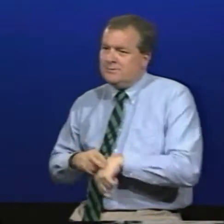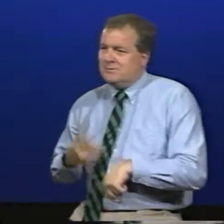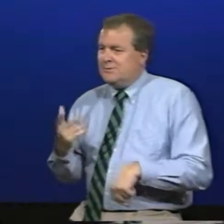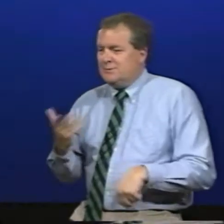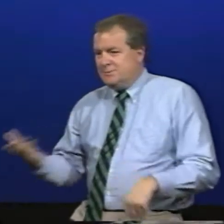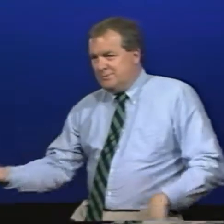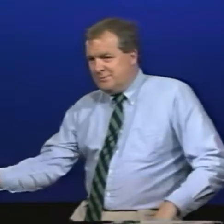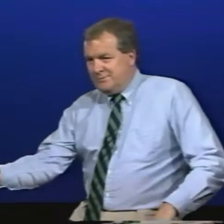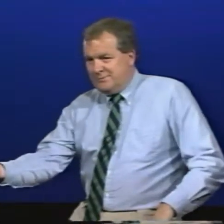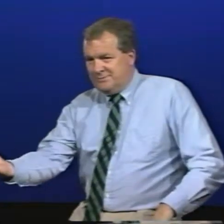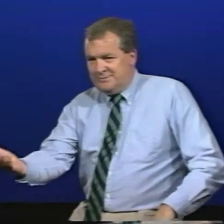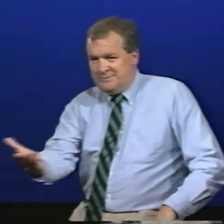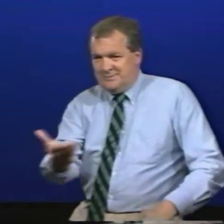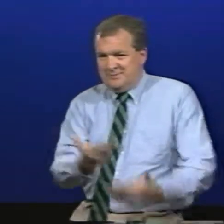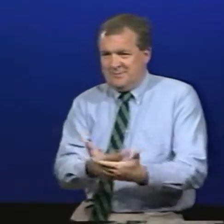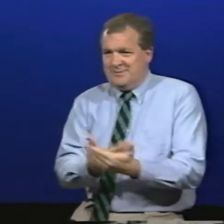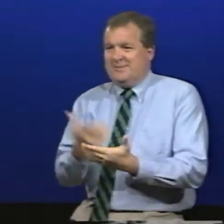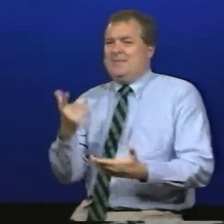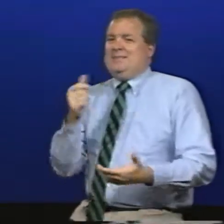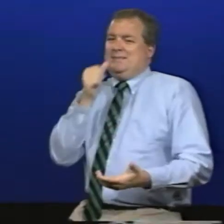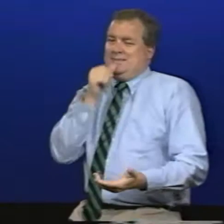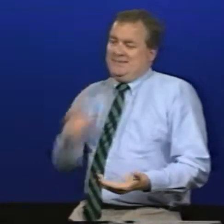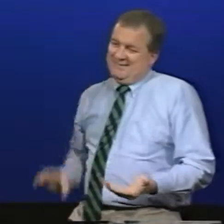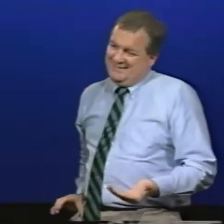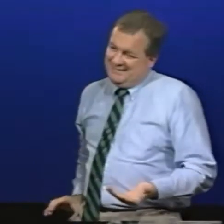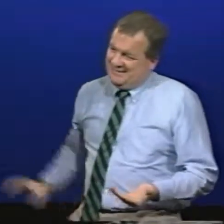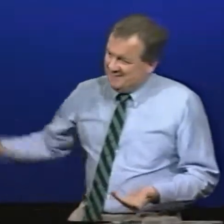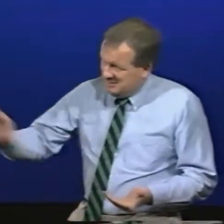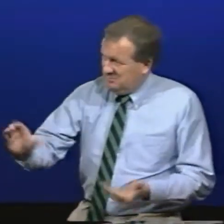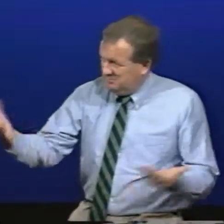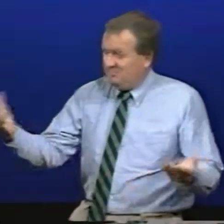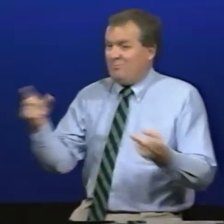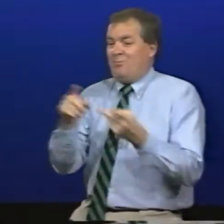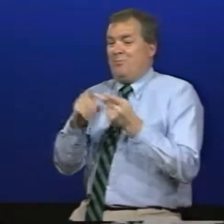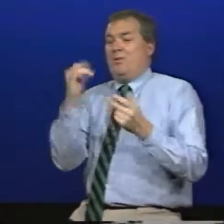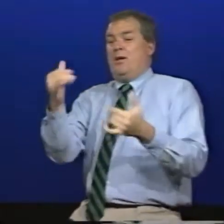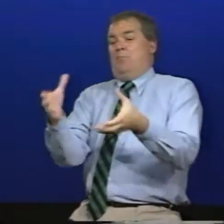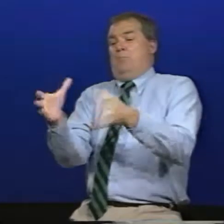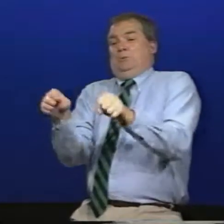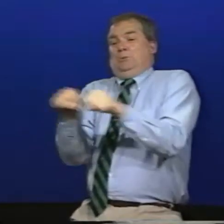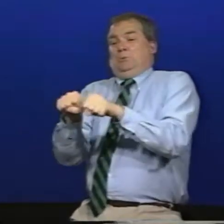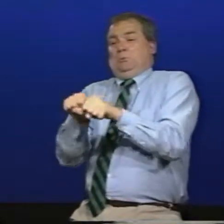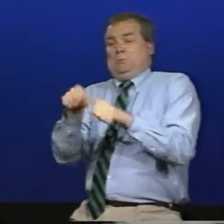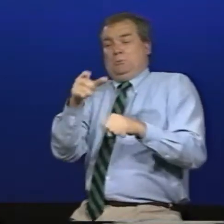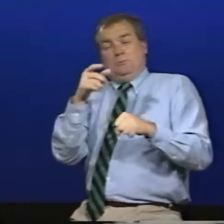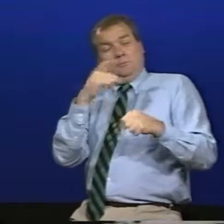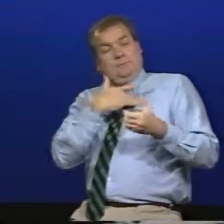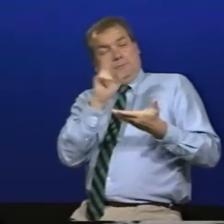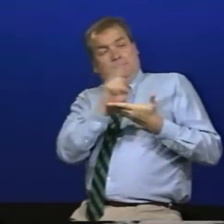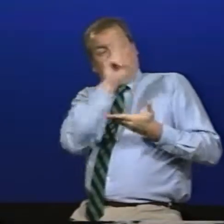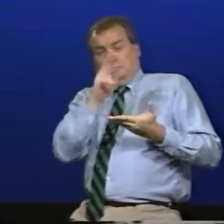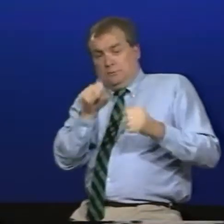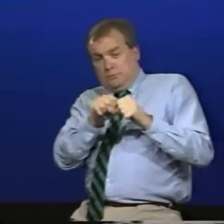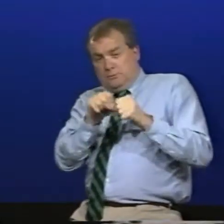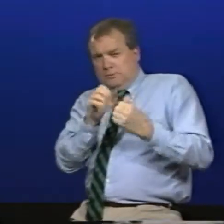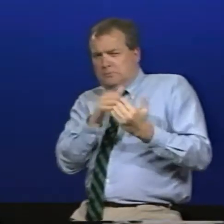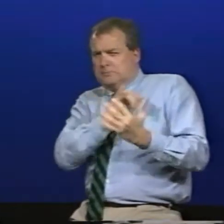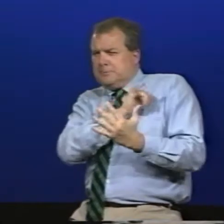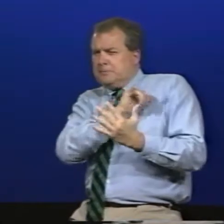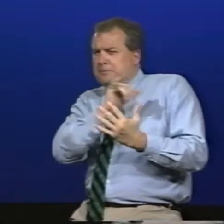schools for example adults don't have uniforms because of money so they have to pay for that on their own I know that in universities